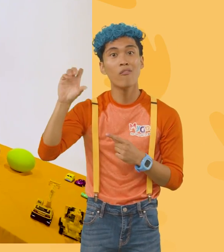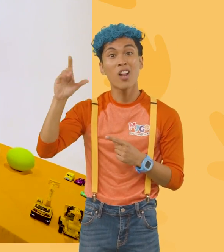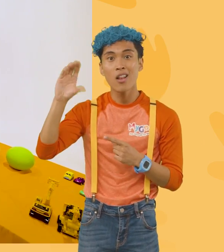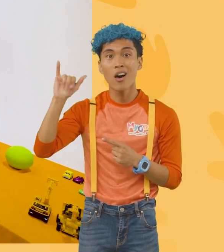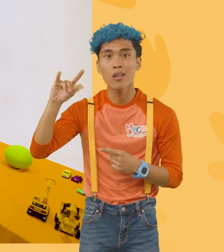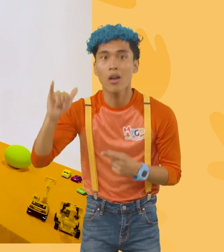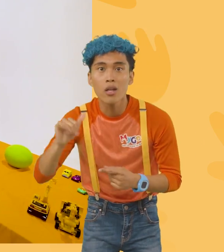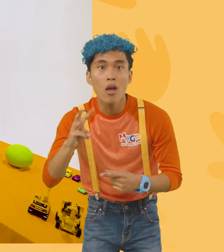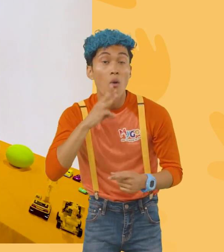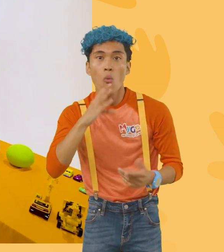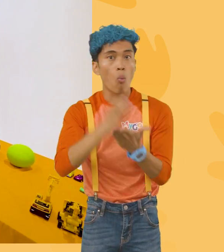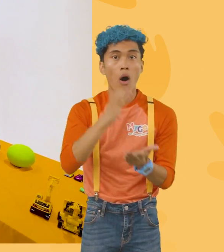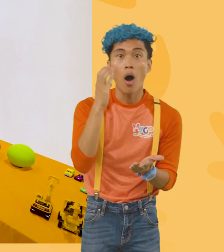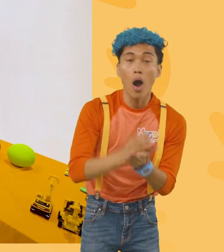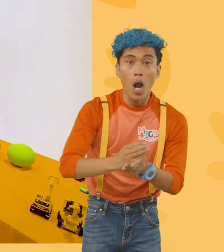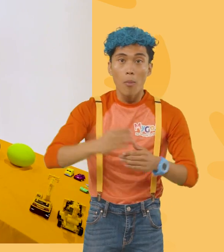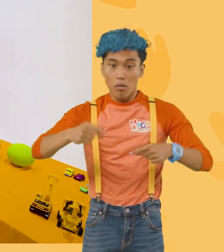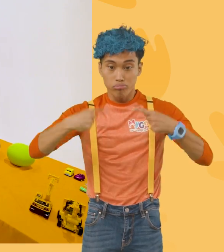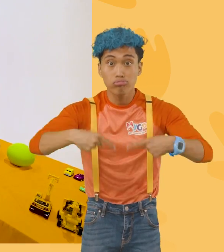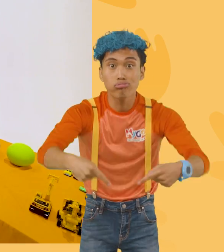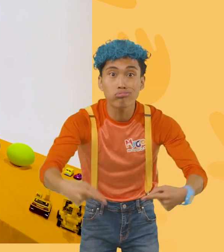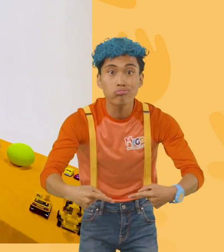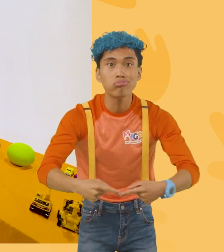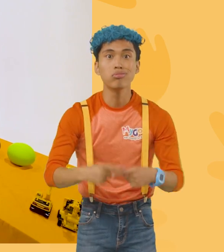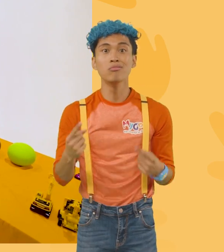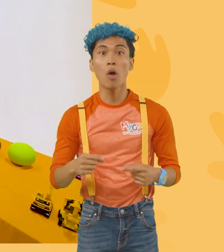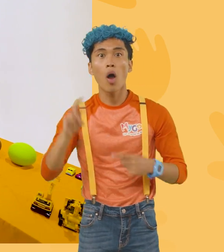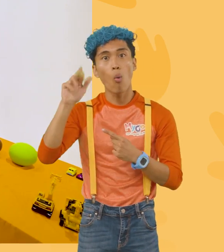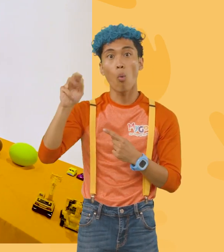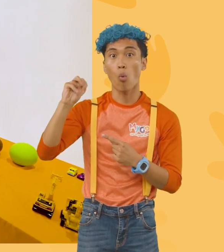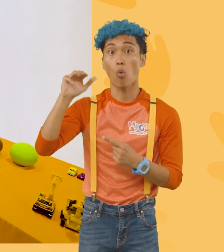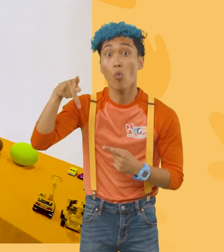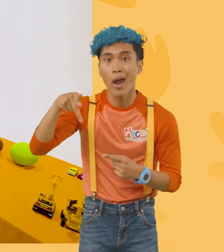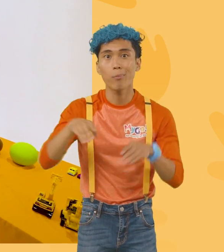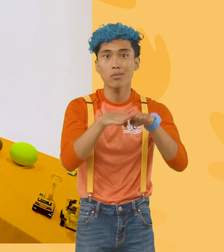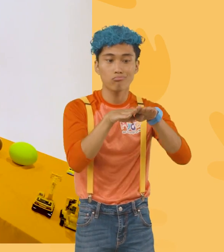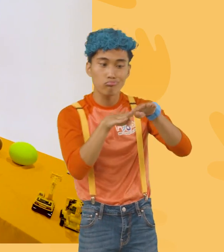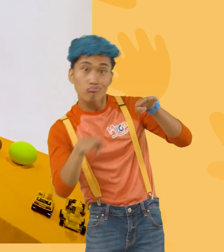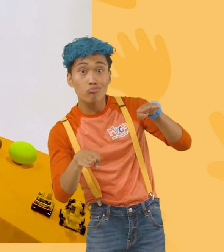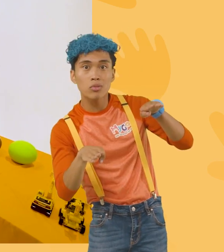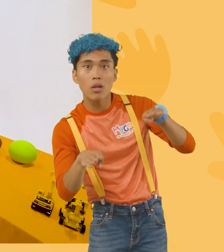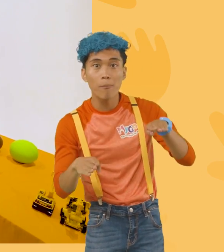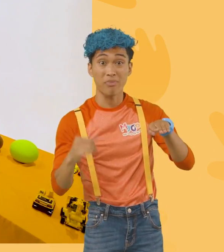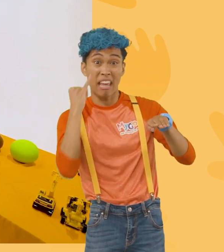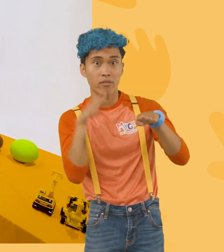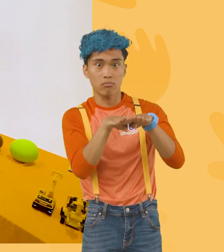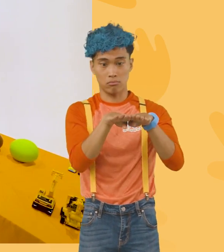and how fast that water bottle went and how the ramp is angled. But yeah, if the ramp was flat, it definitely